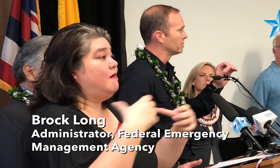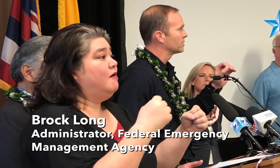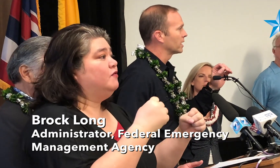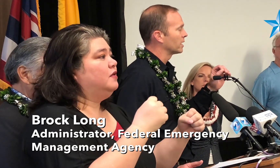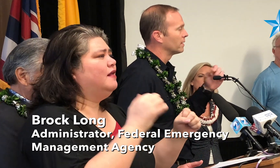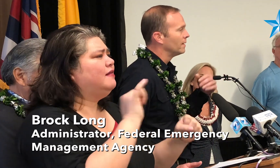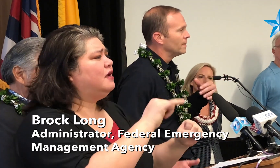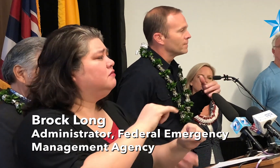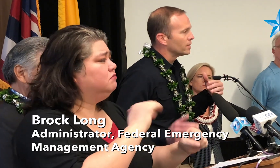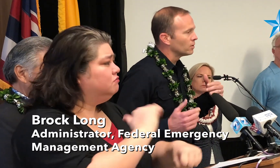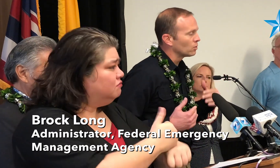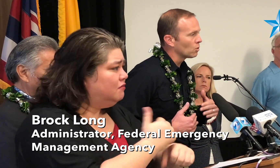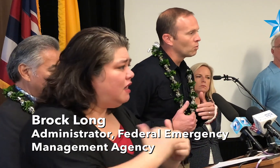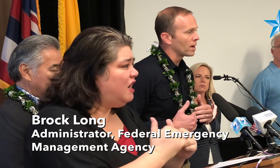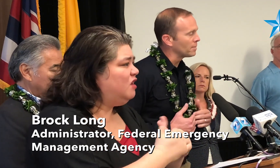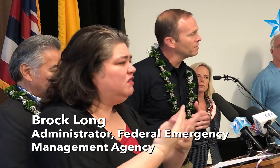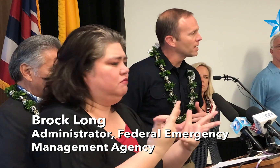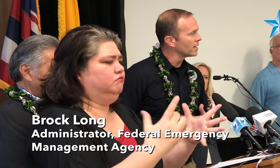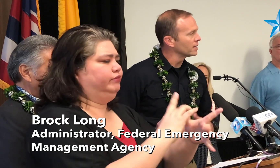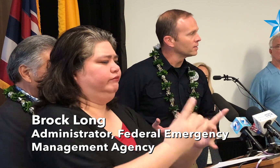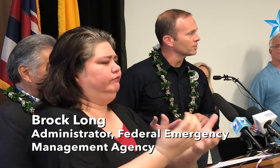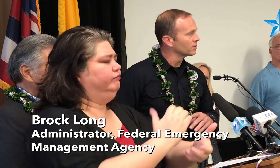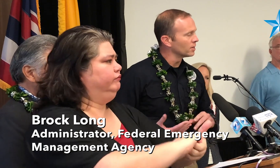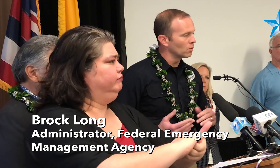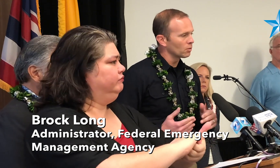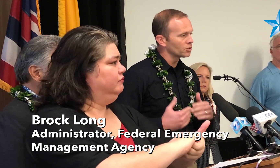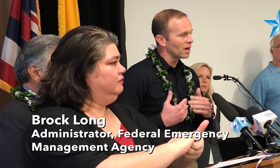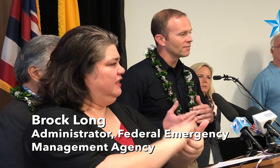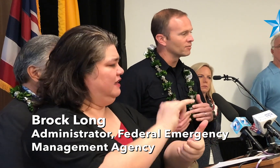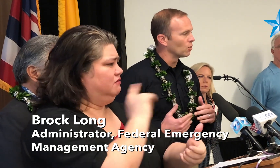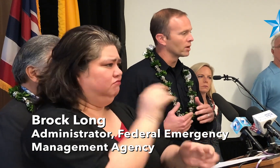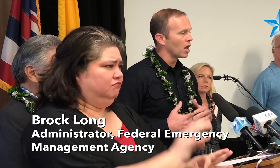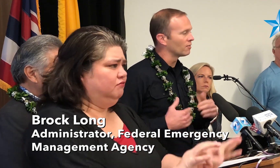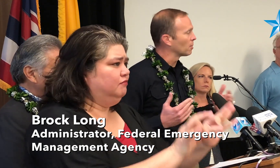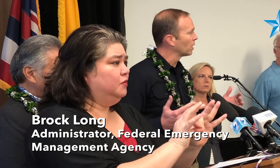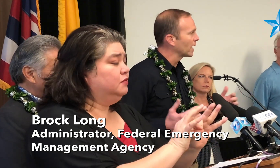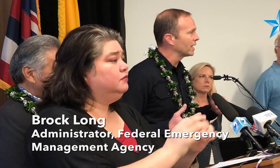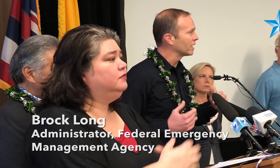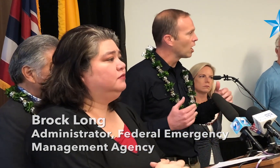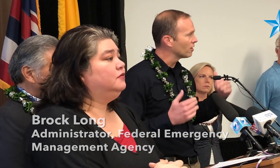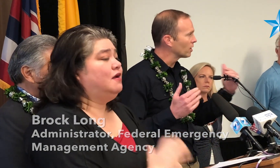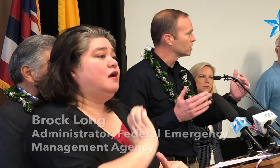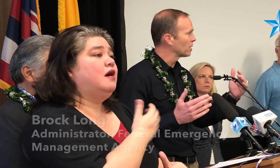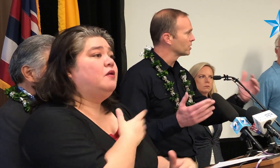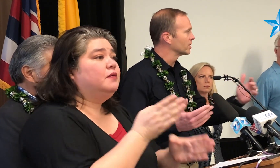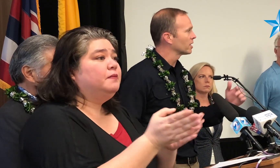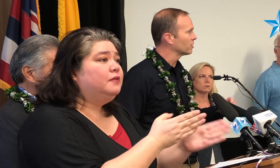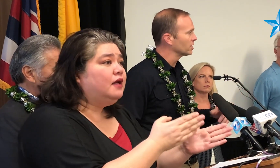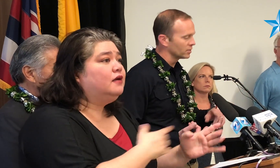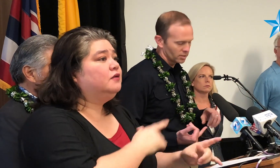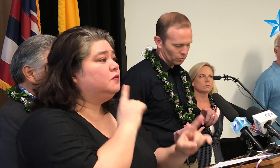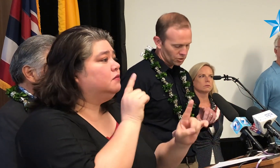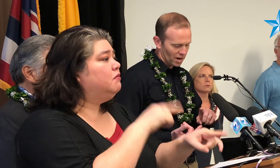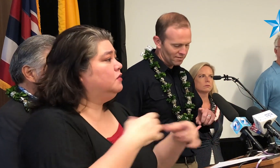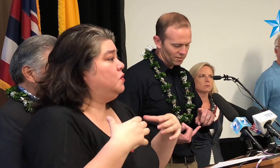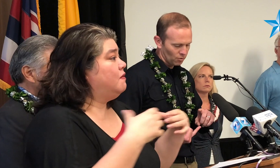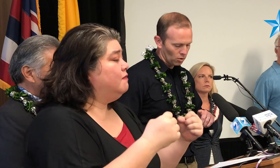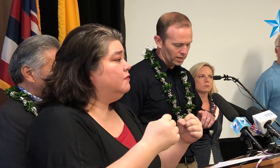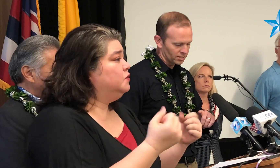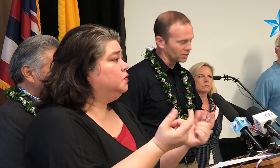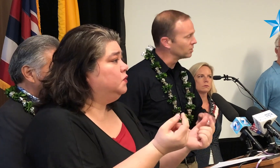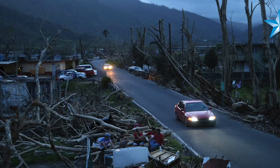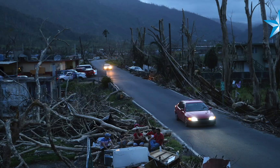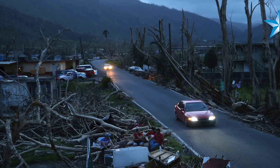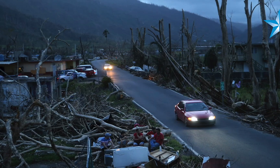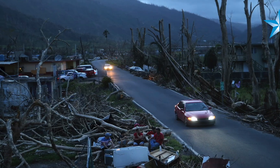partnerships and you know what I mean by that is is that what we're striving for in all of our planning and all of our response and recovery is is that we're striving